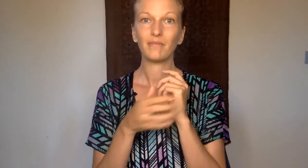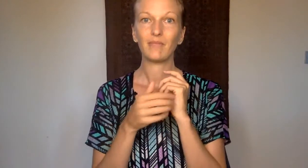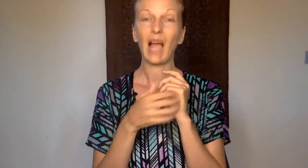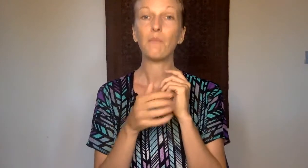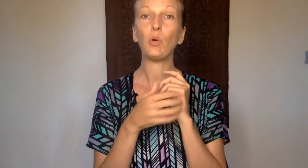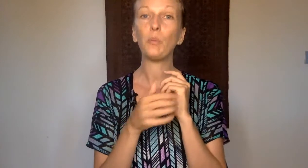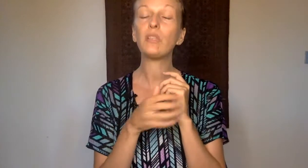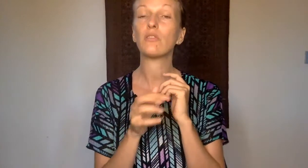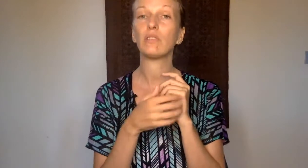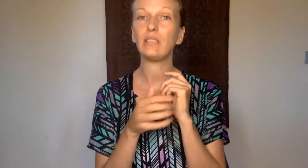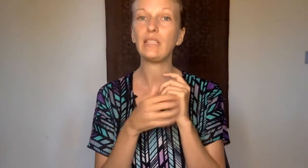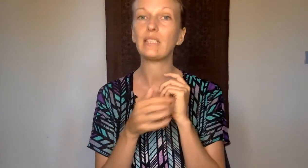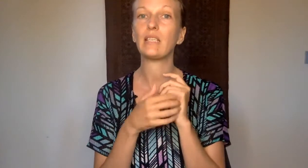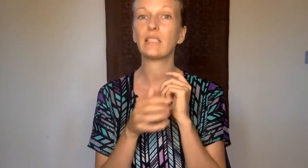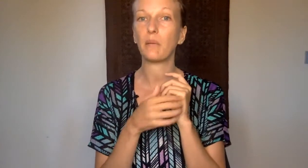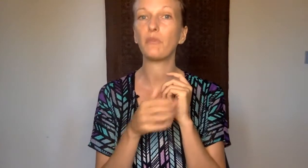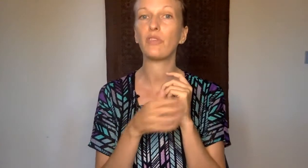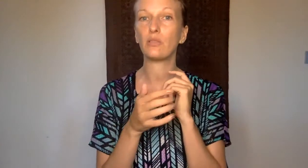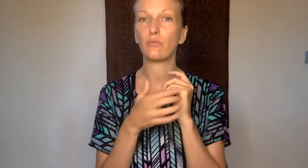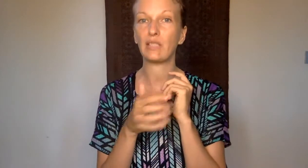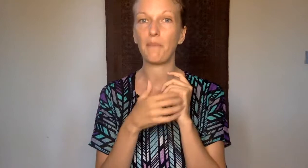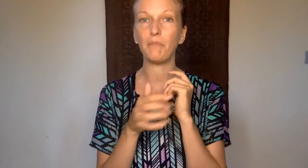I'm open to releasing some of this resentment.